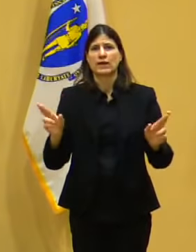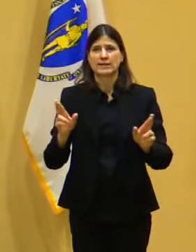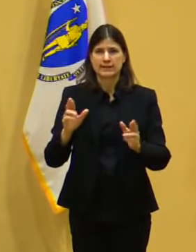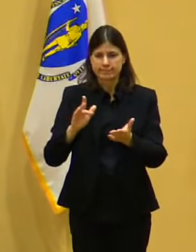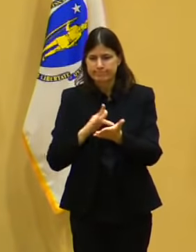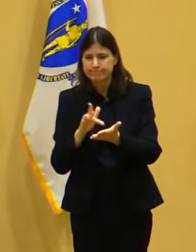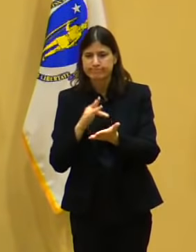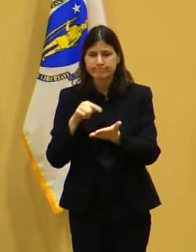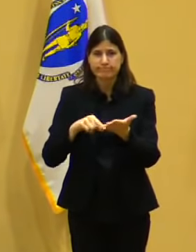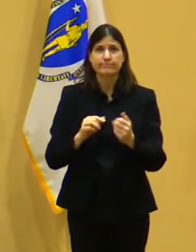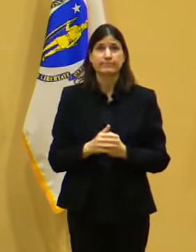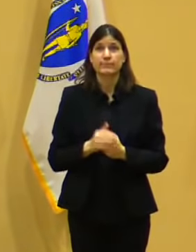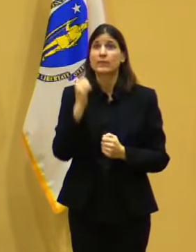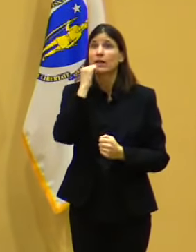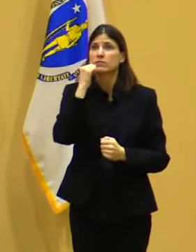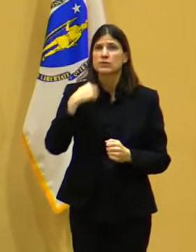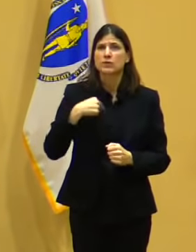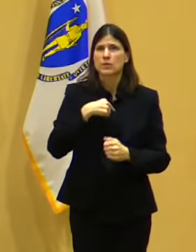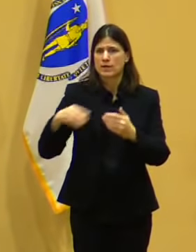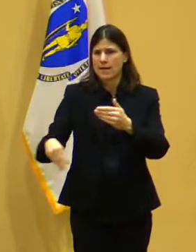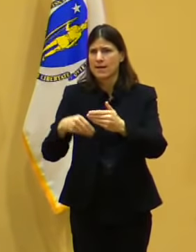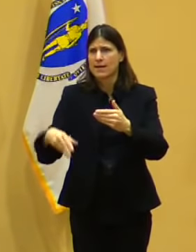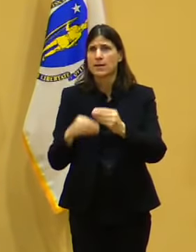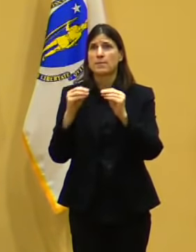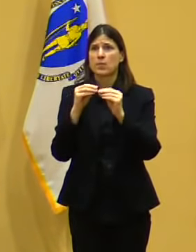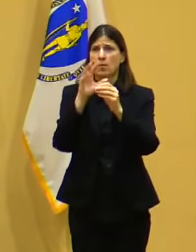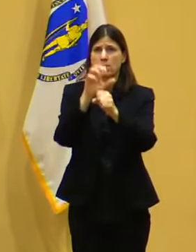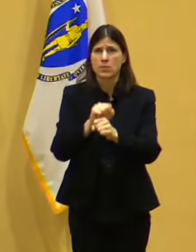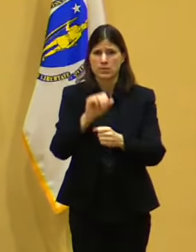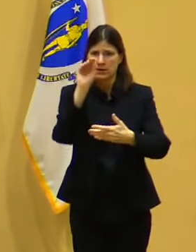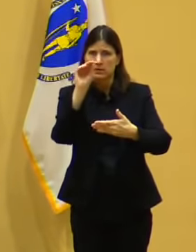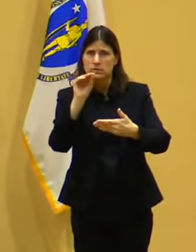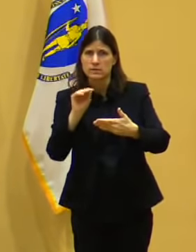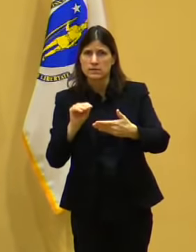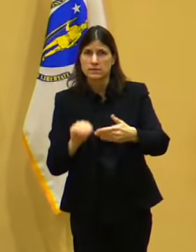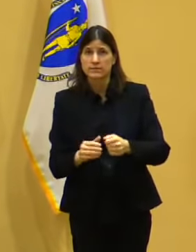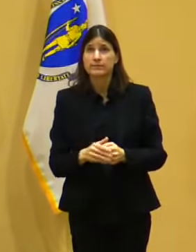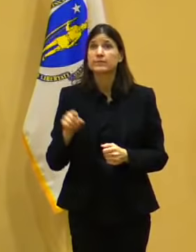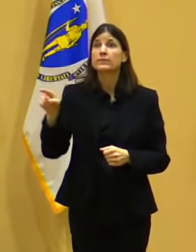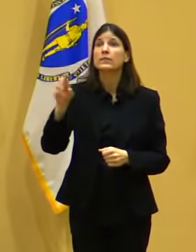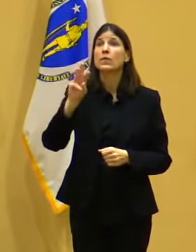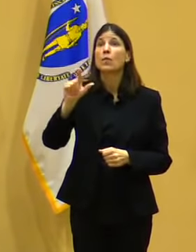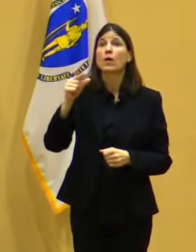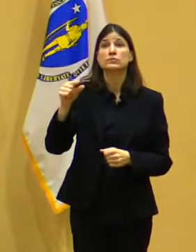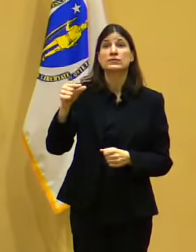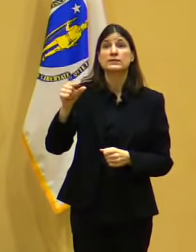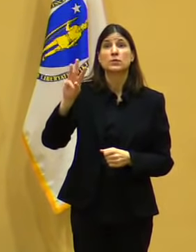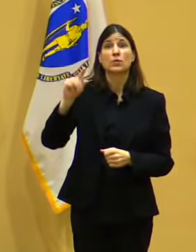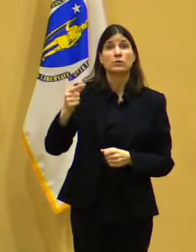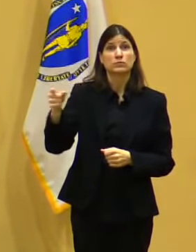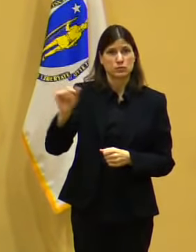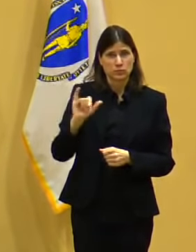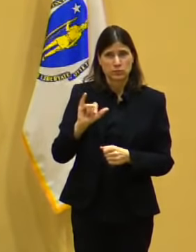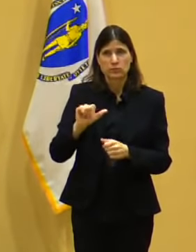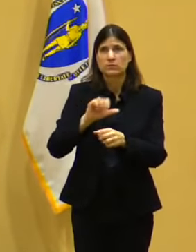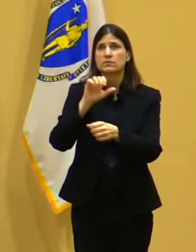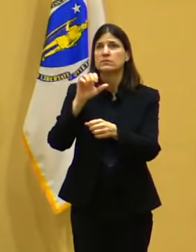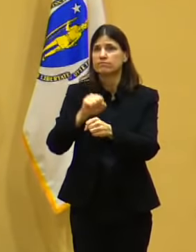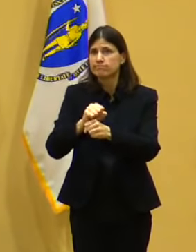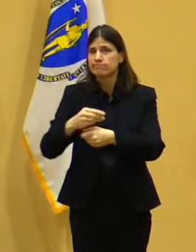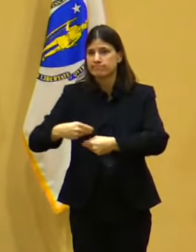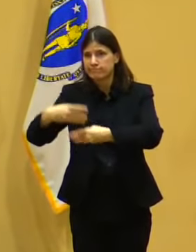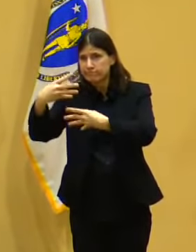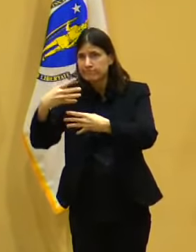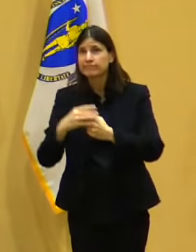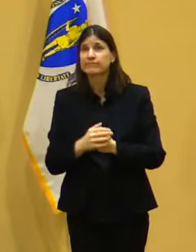appointments at Walgreens locations, 3,100 new appointments at TopCo locations like Wegmans, Big Y, and